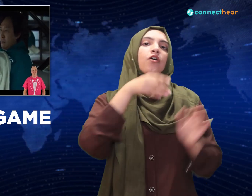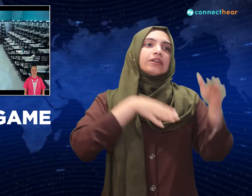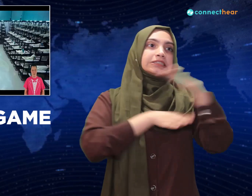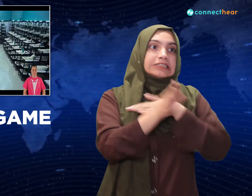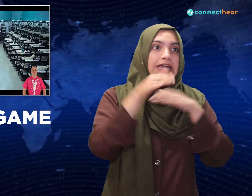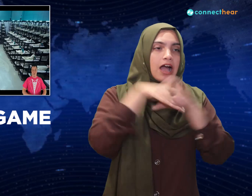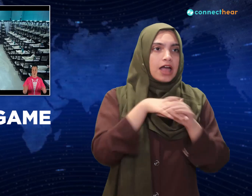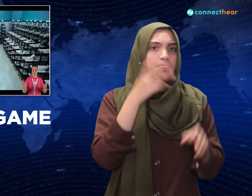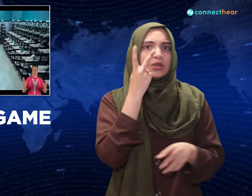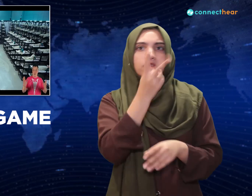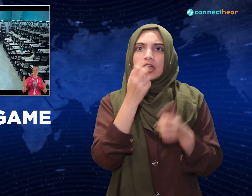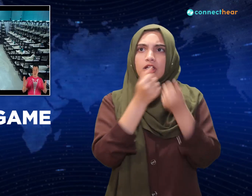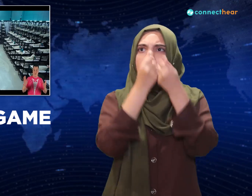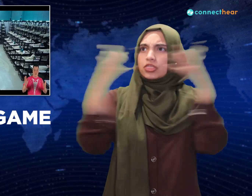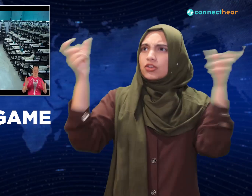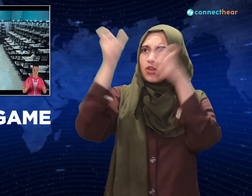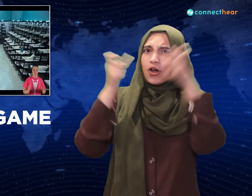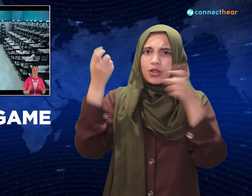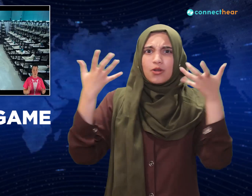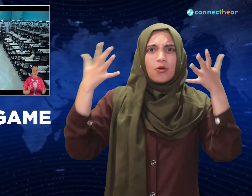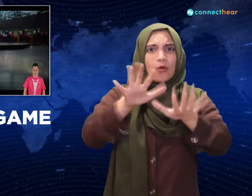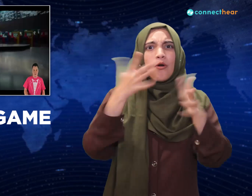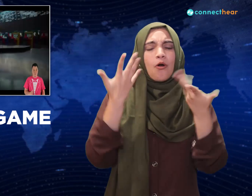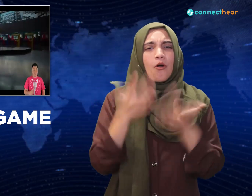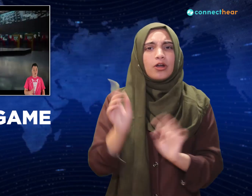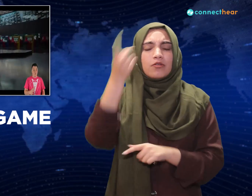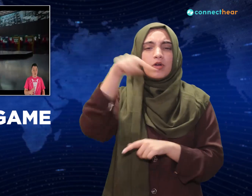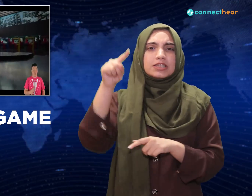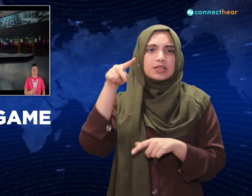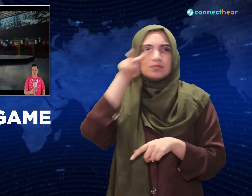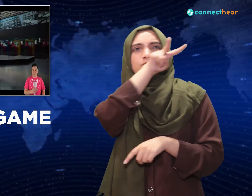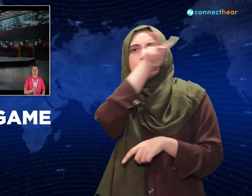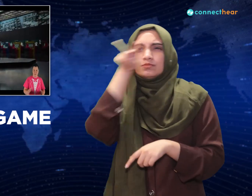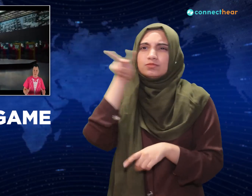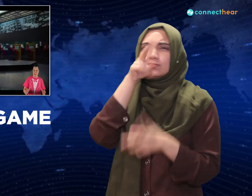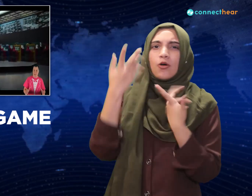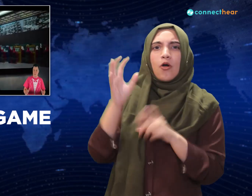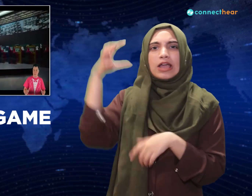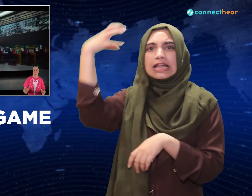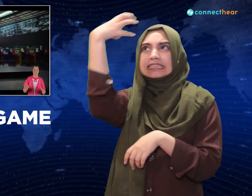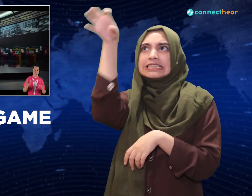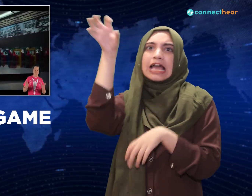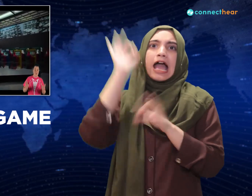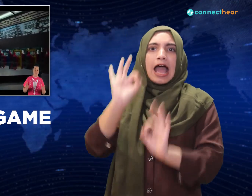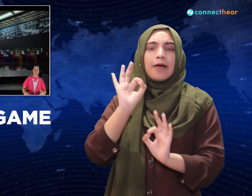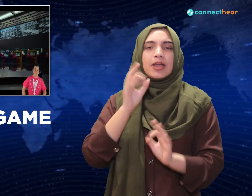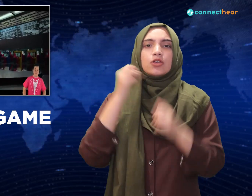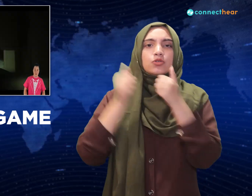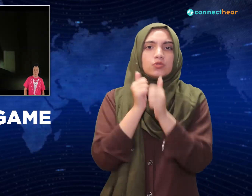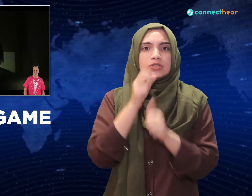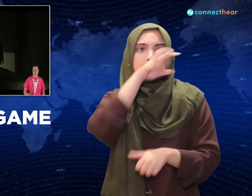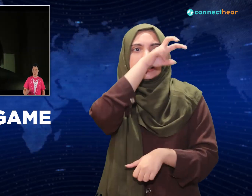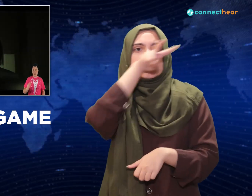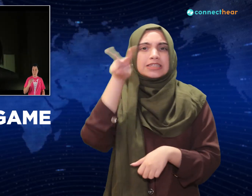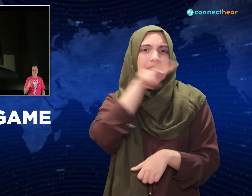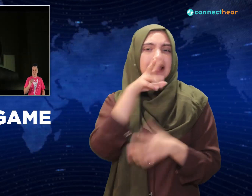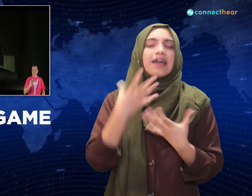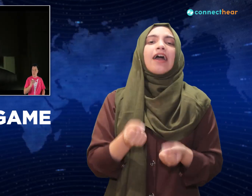in a huge dormitory full of people. They're being watched by a hunger games type control room and the mysterious masked